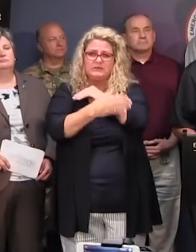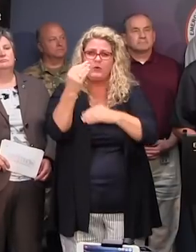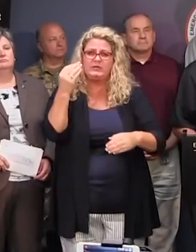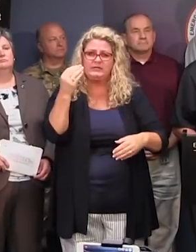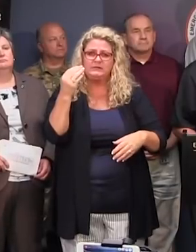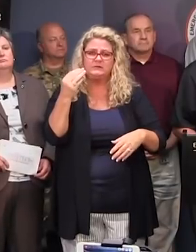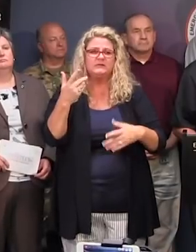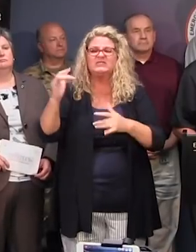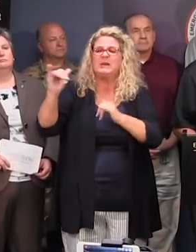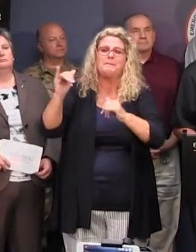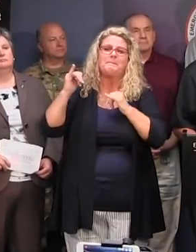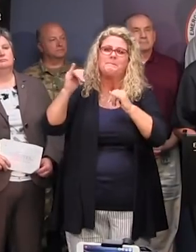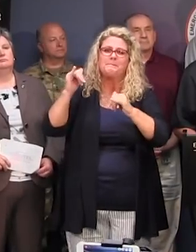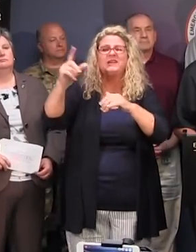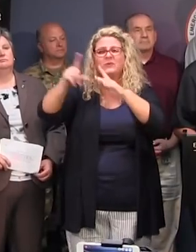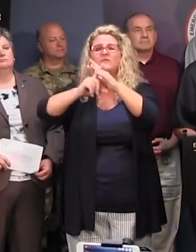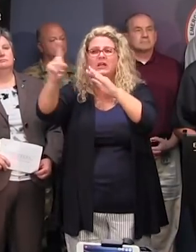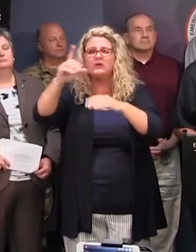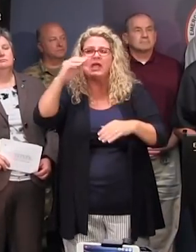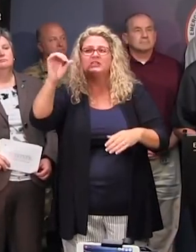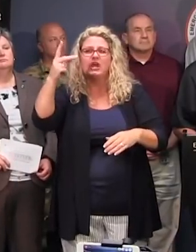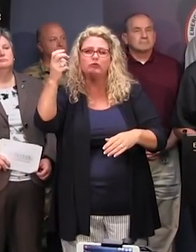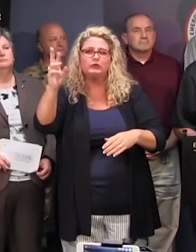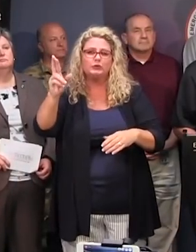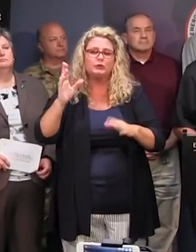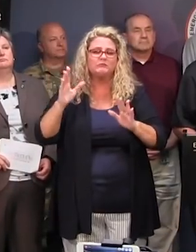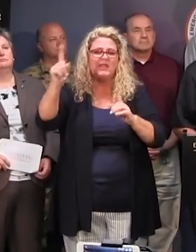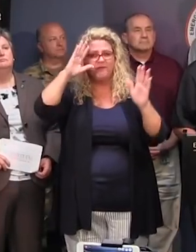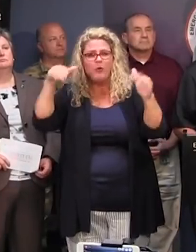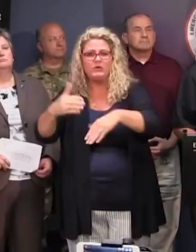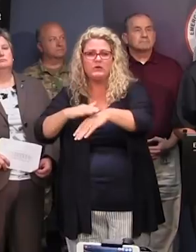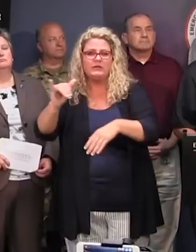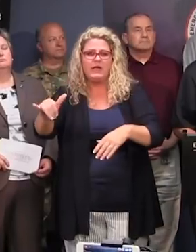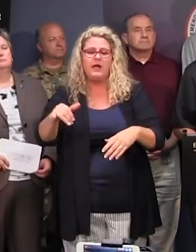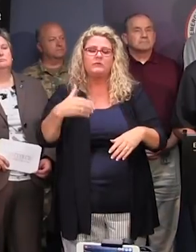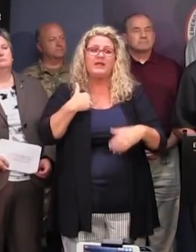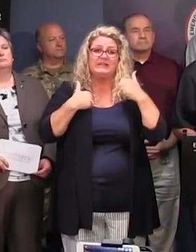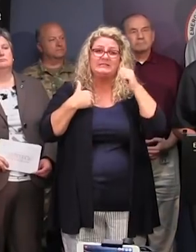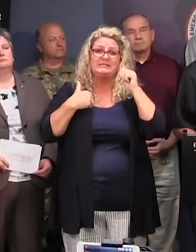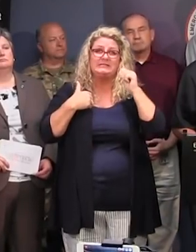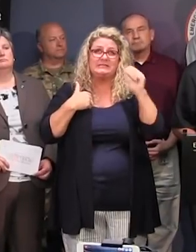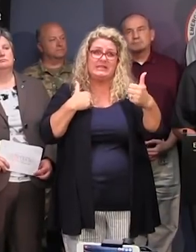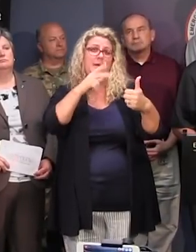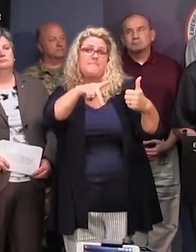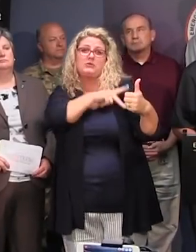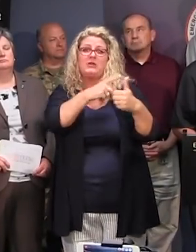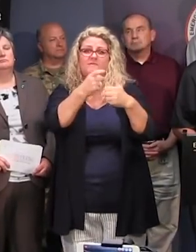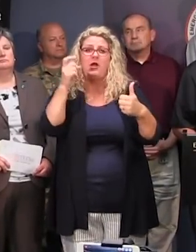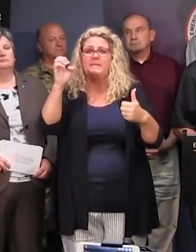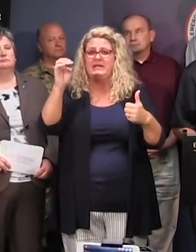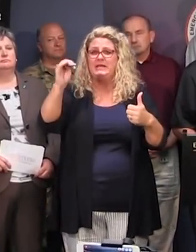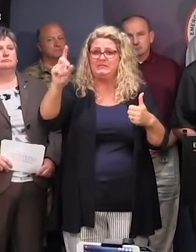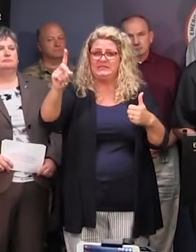focus is similar. It's the evacuation and sheltering piece that's going on. We have ten of our personnel from EMD